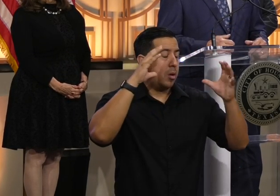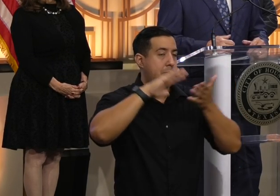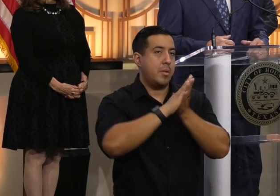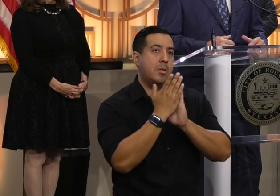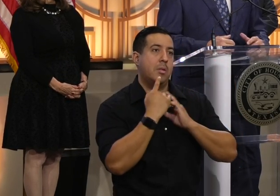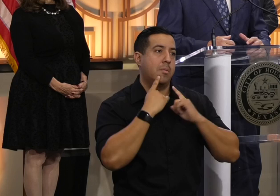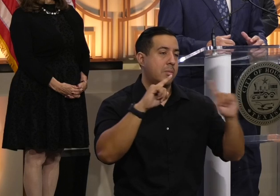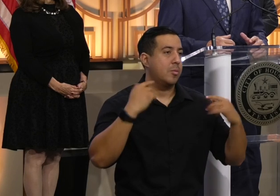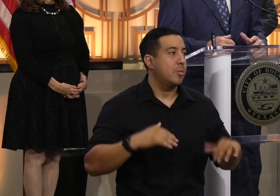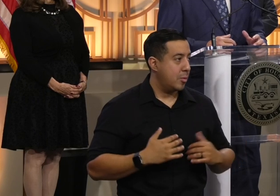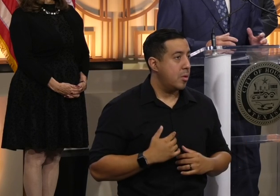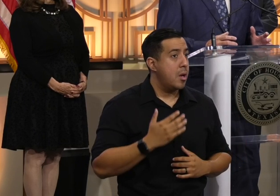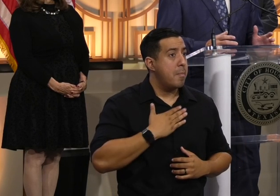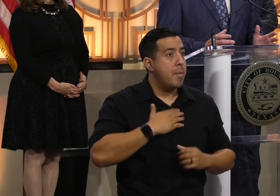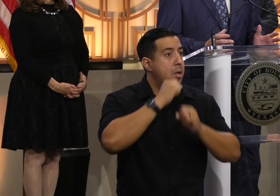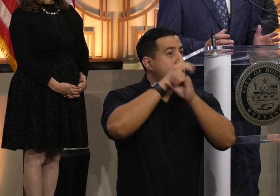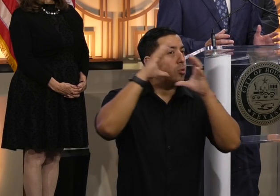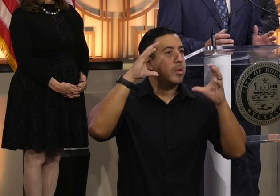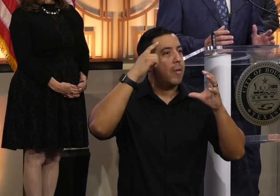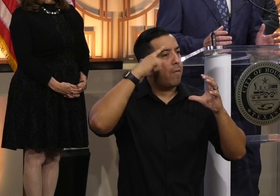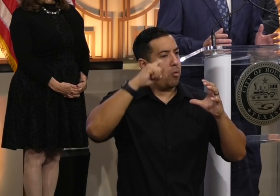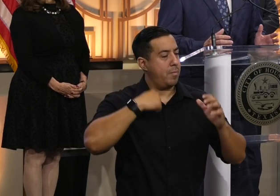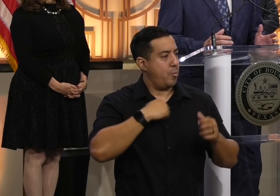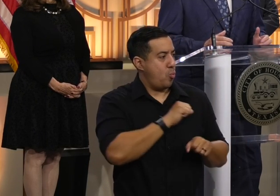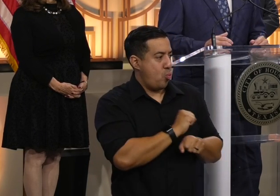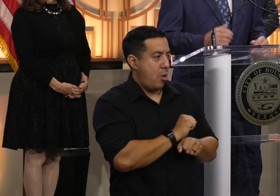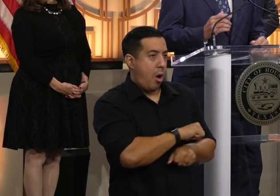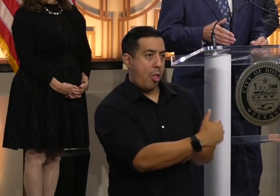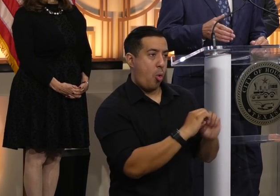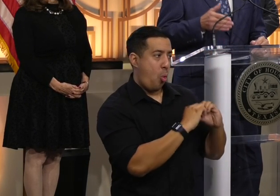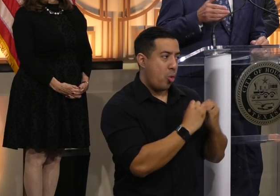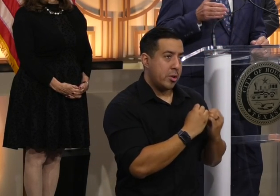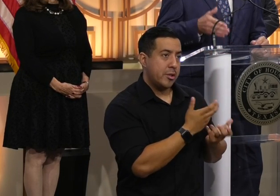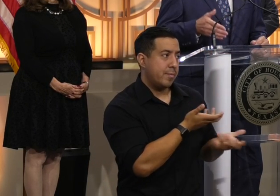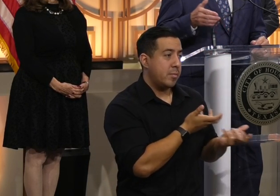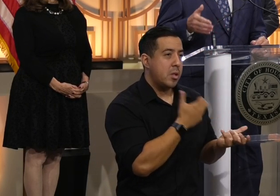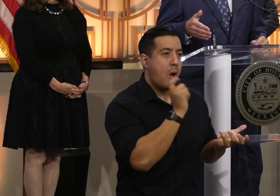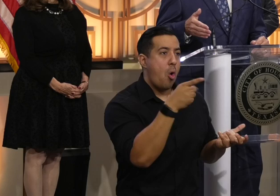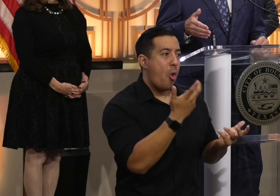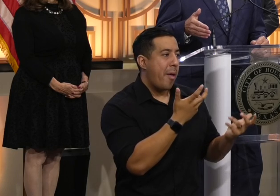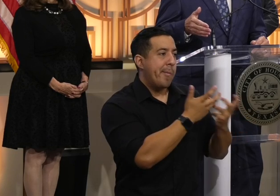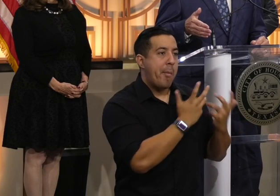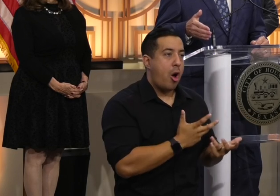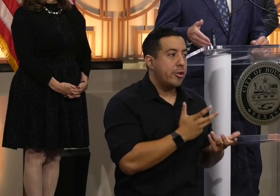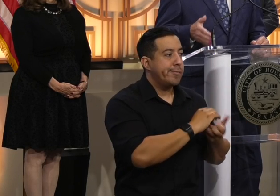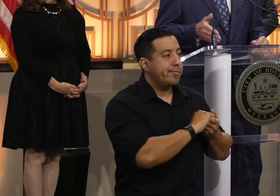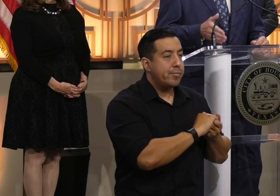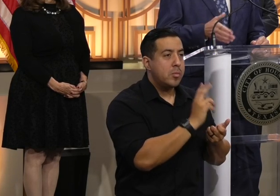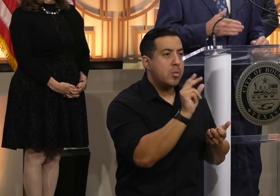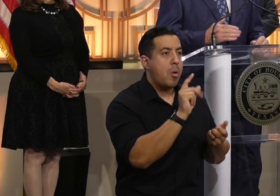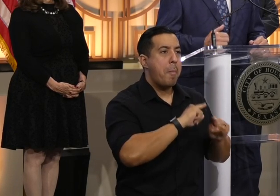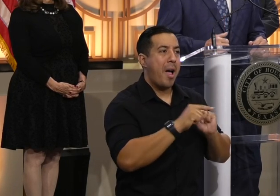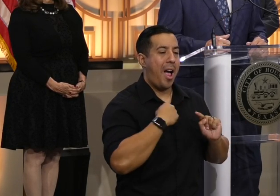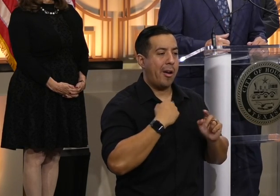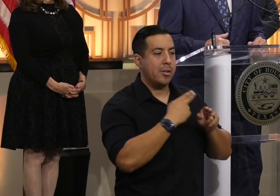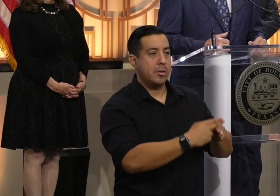And that is a dream of being able to work hand in hand with other organizations, not just as partners and collaborators, but with this thing